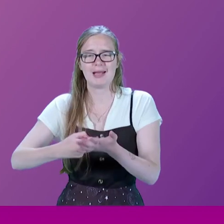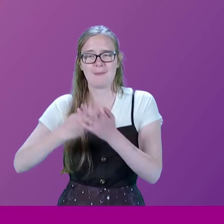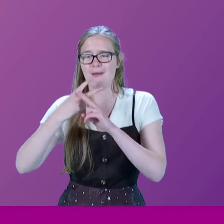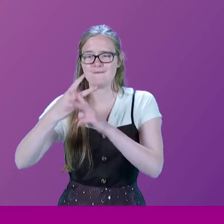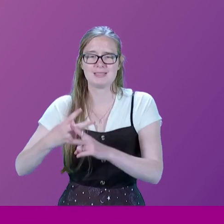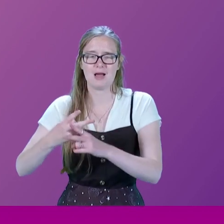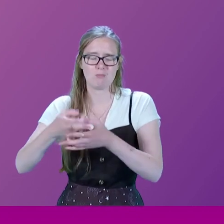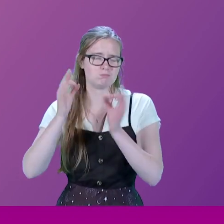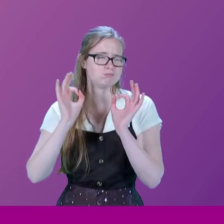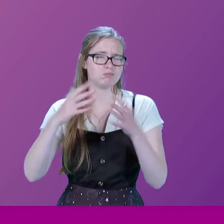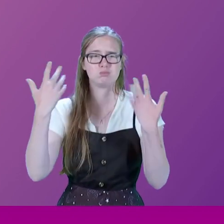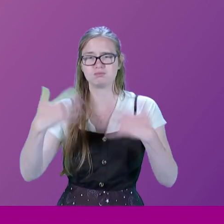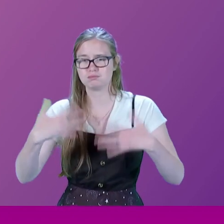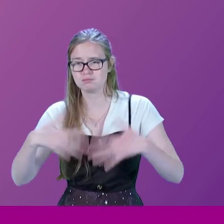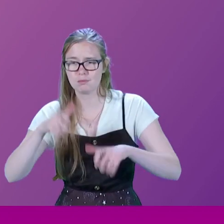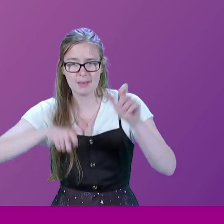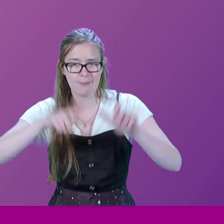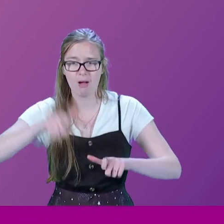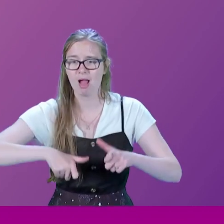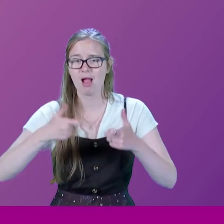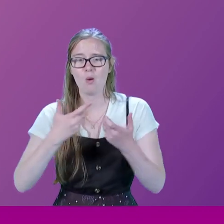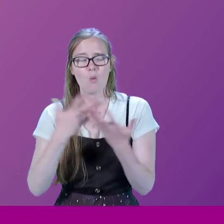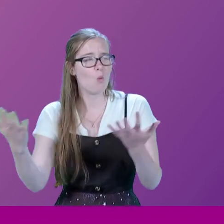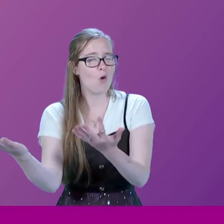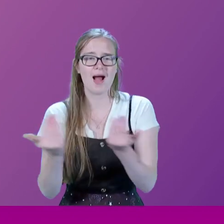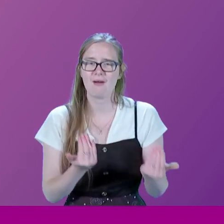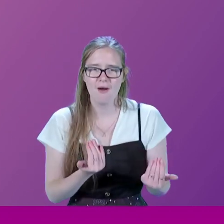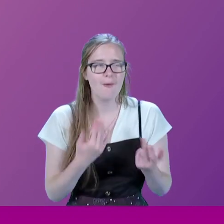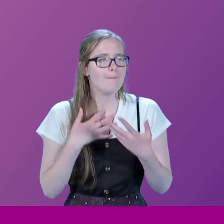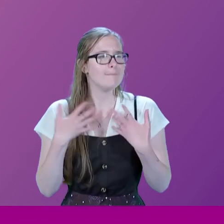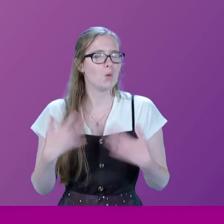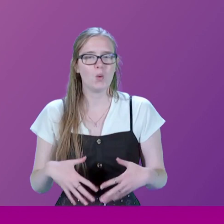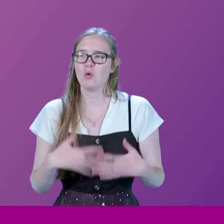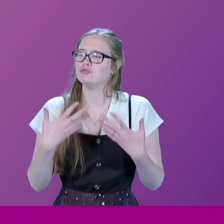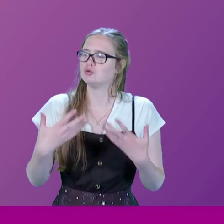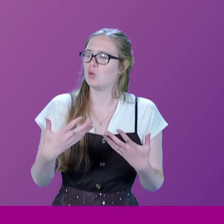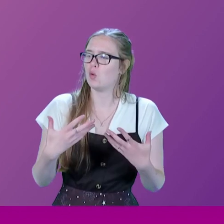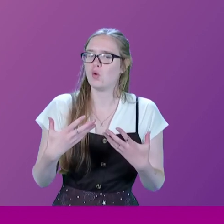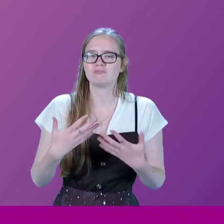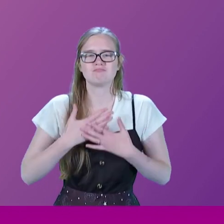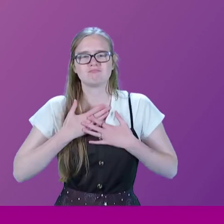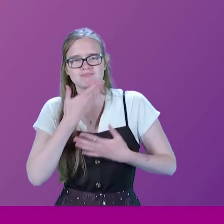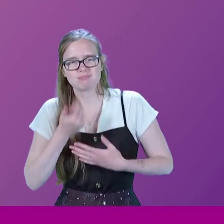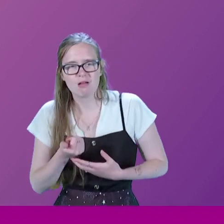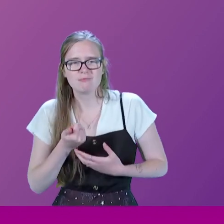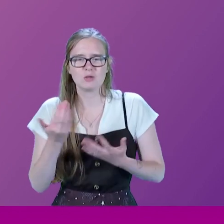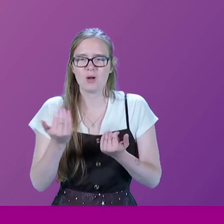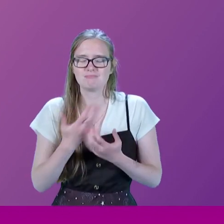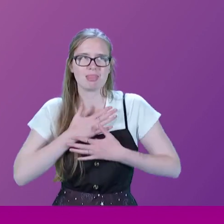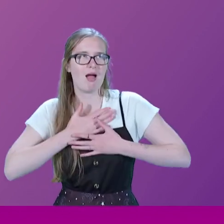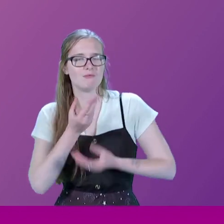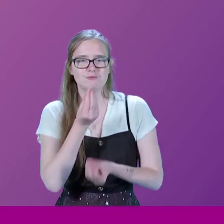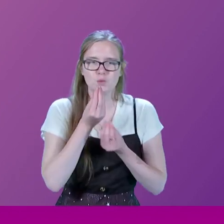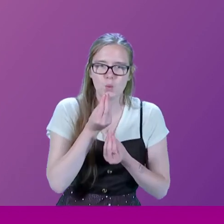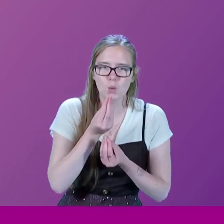Extraordinary people. So welcoming, so hospitable, so in love with food,